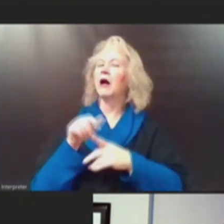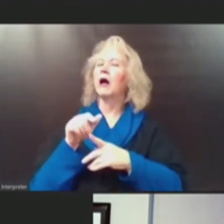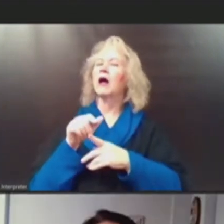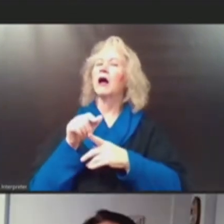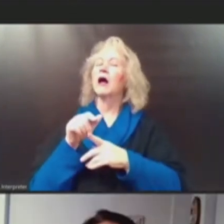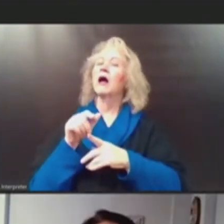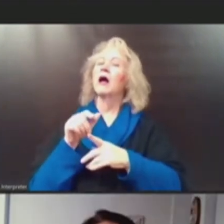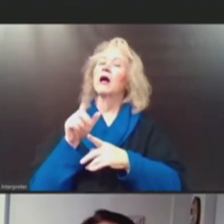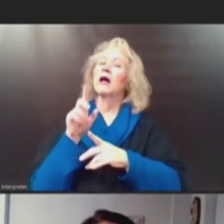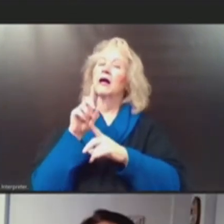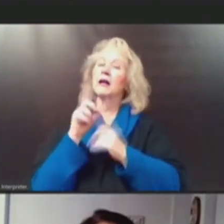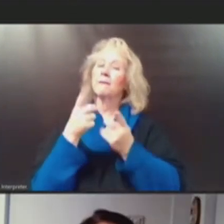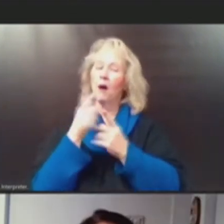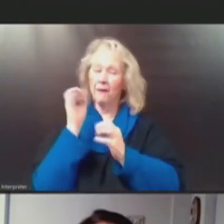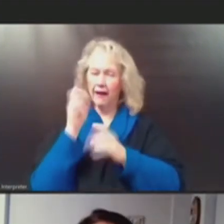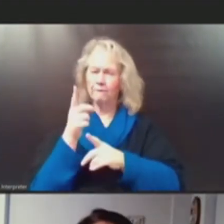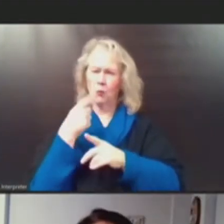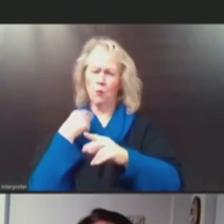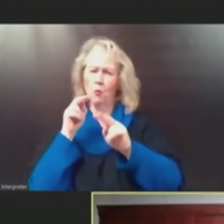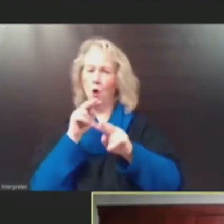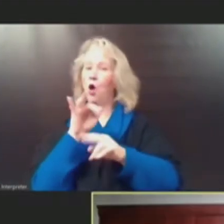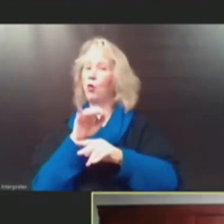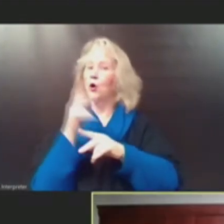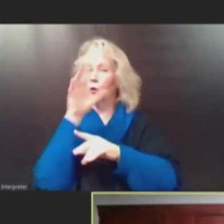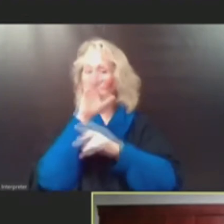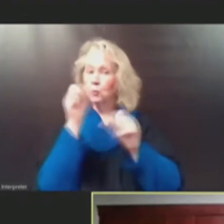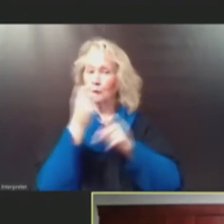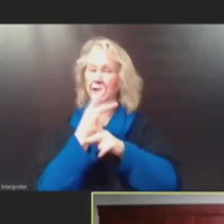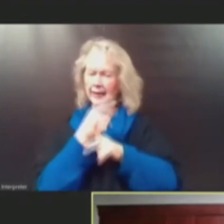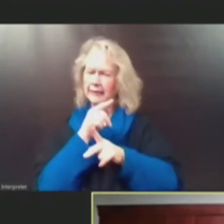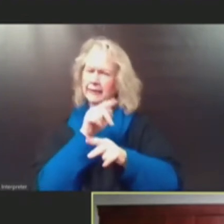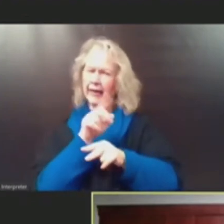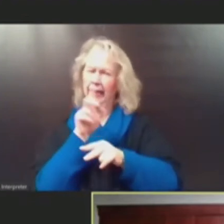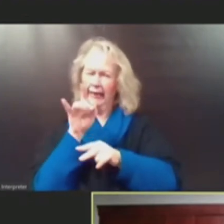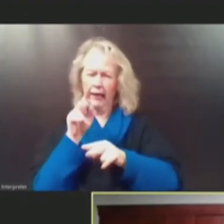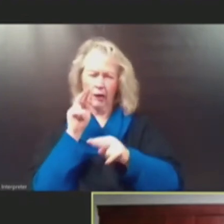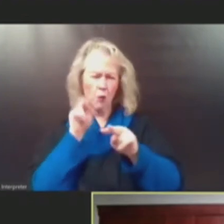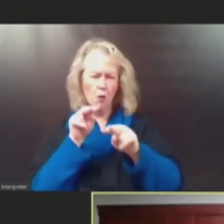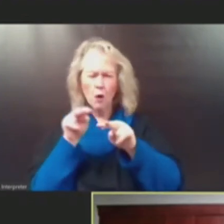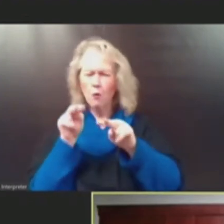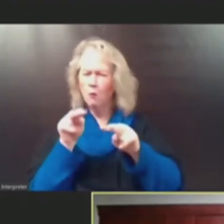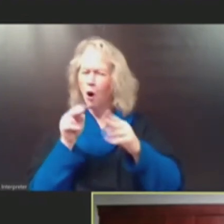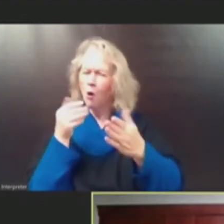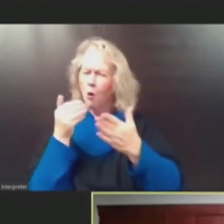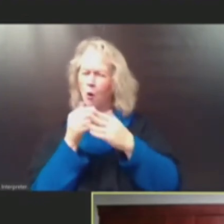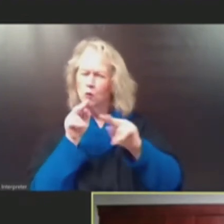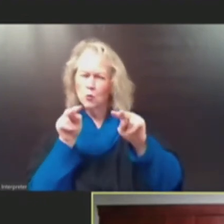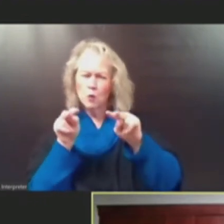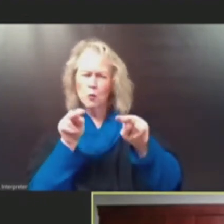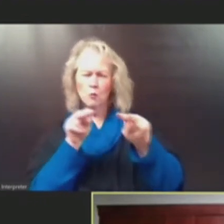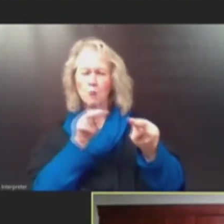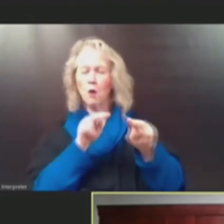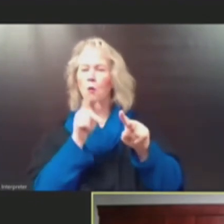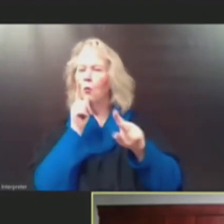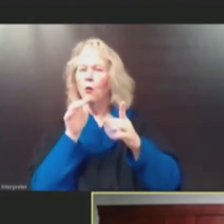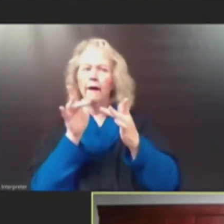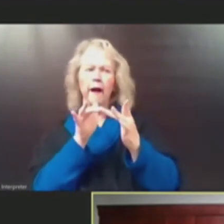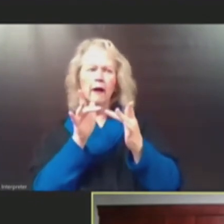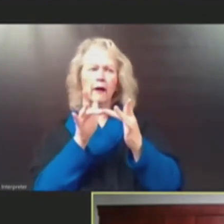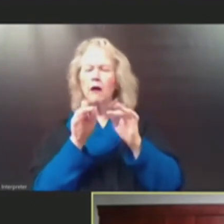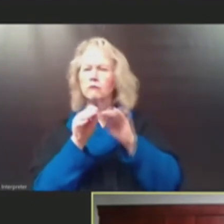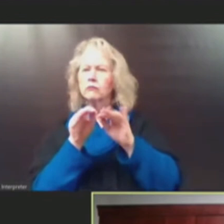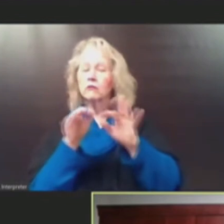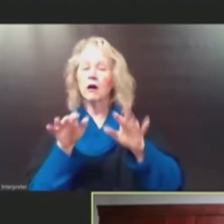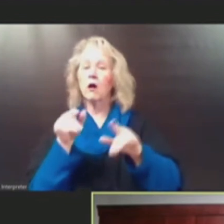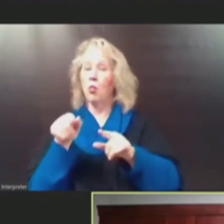superintendents who were closely tracking their close contacts when they were making close contact connections that those students